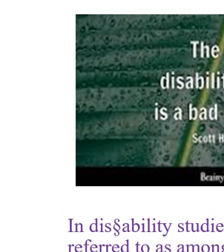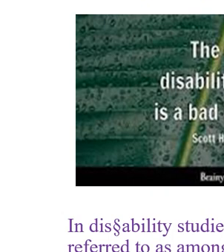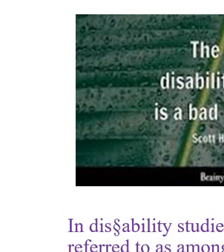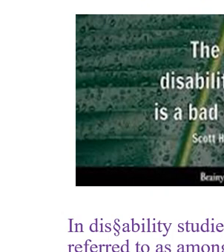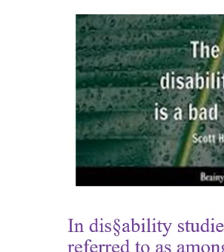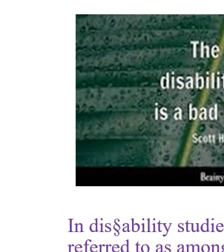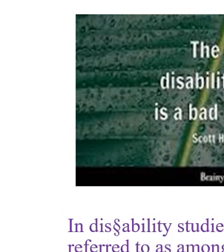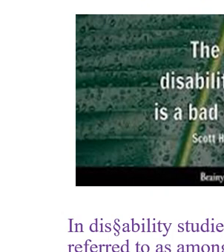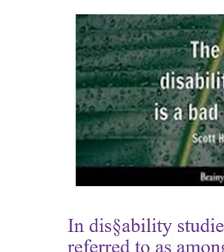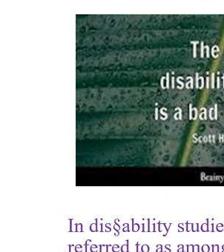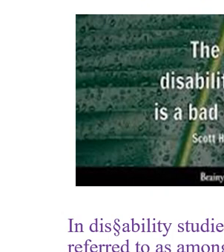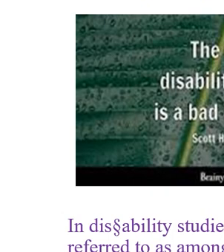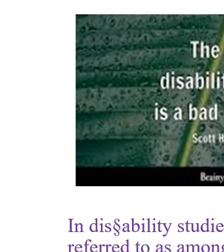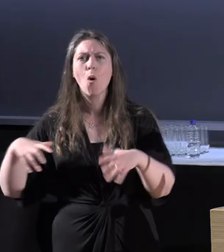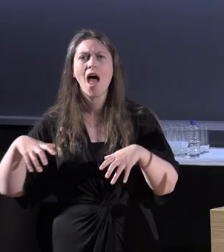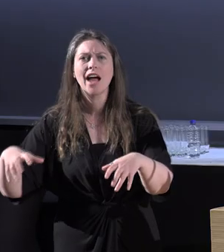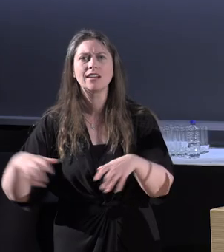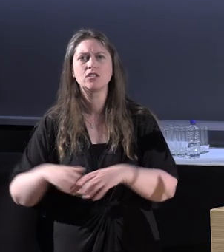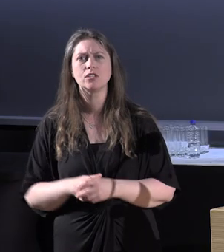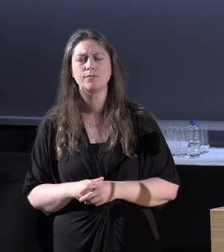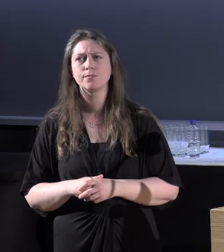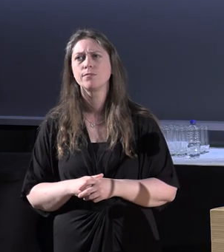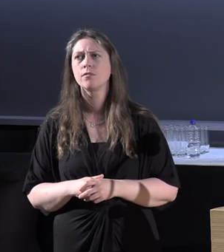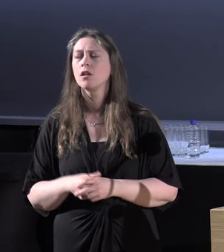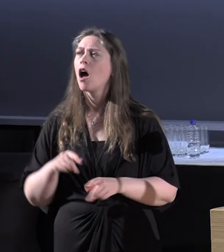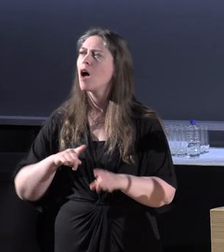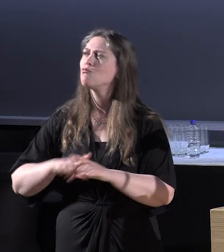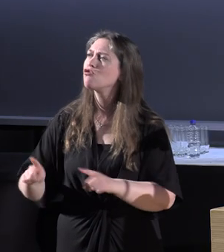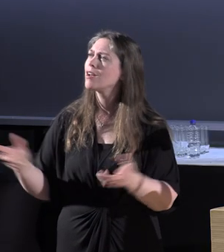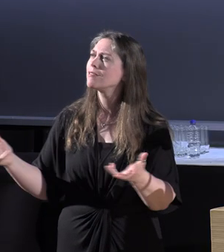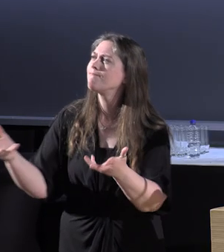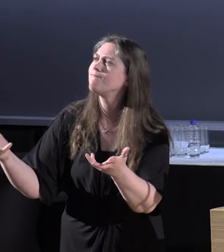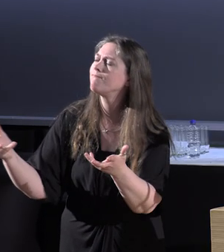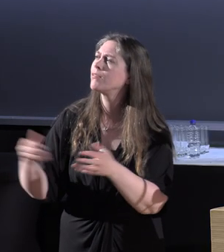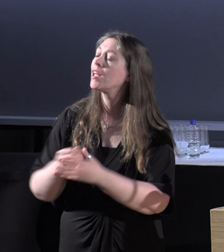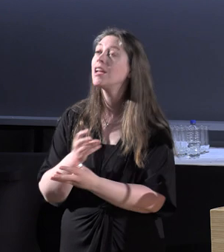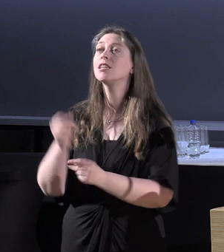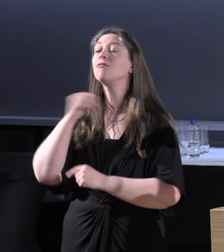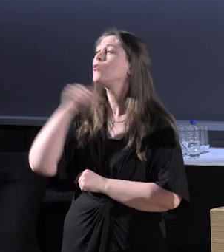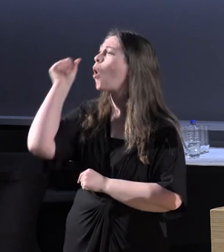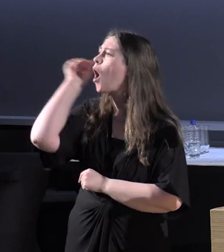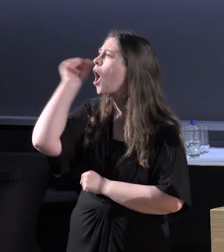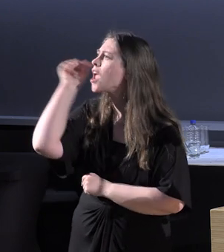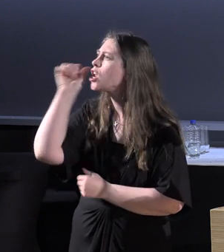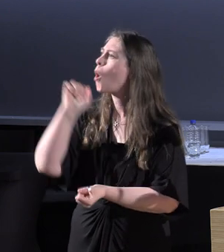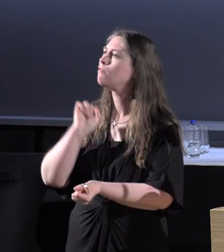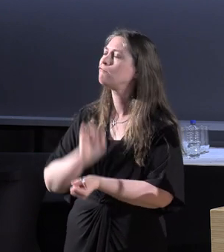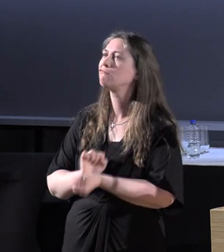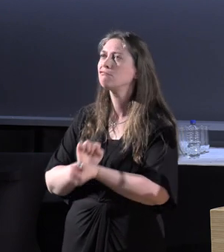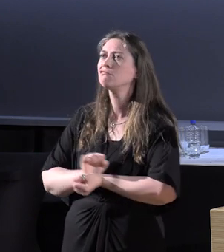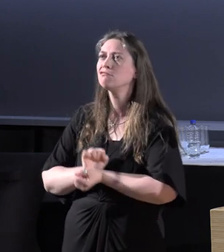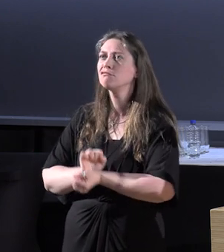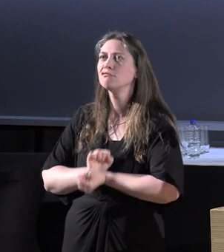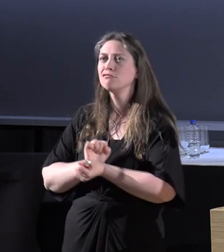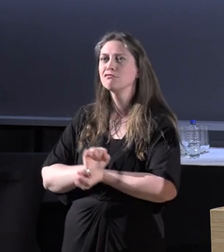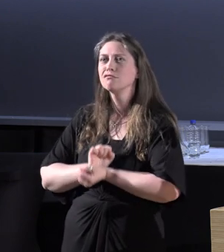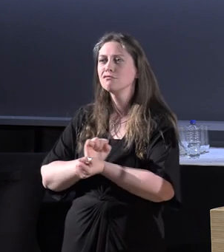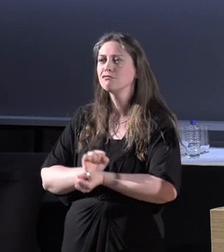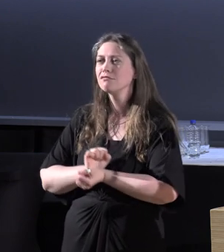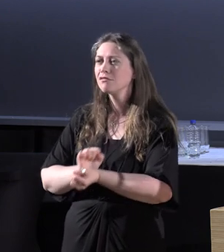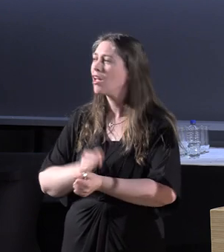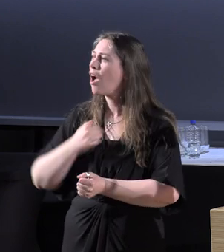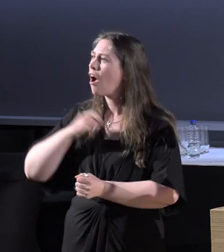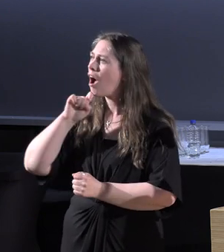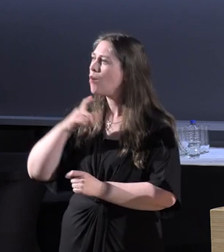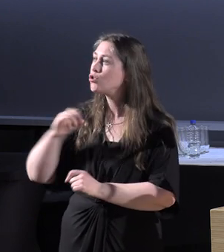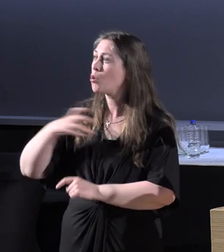And this is what I'm trying to do. I'm trying to nudge you along. Some of you who I know who are stuck in the mud, I will do